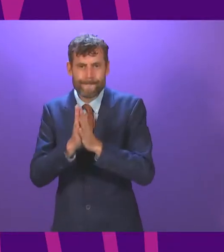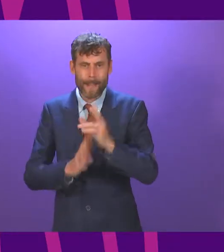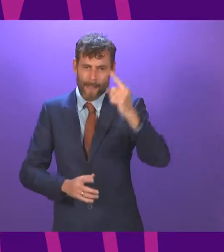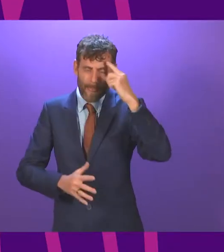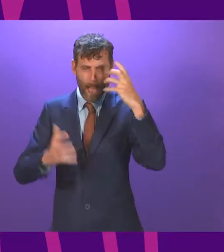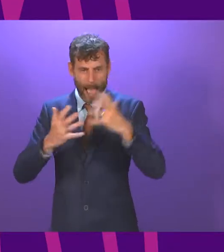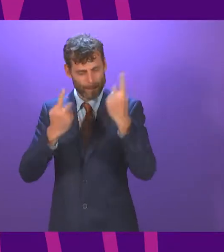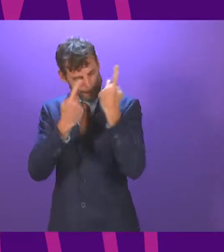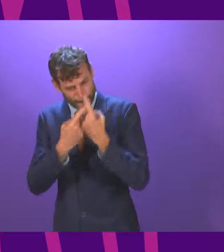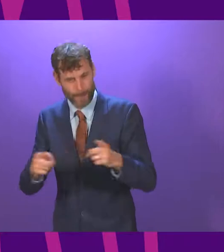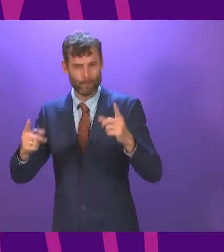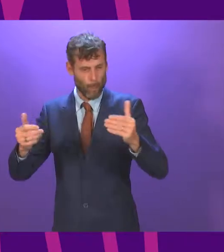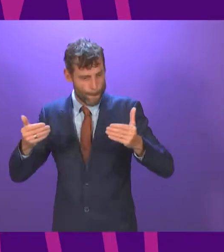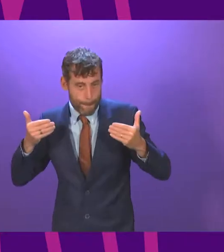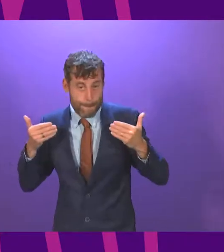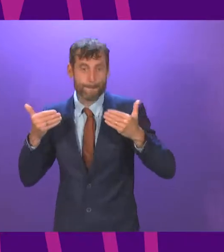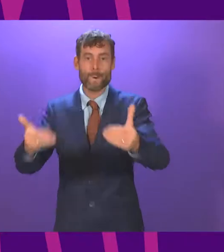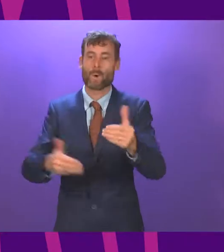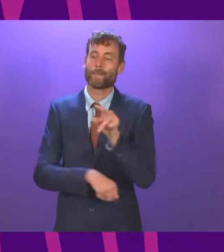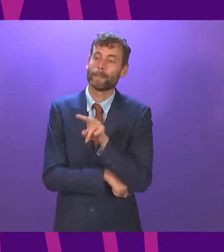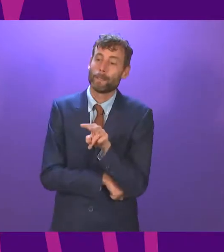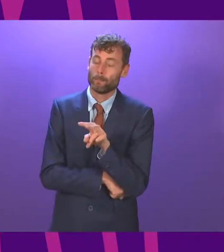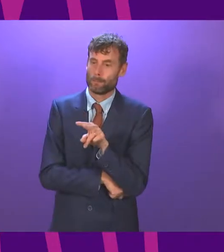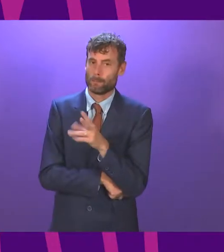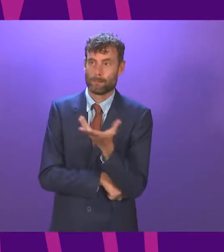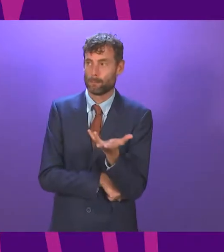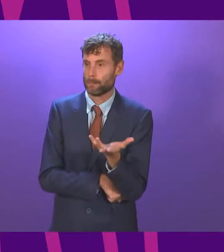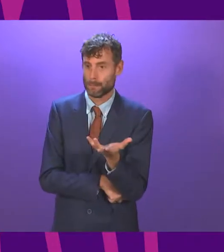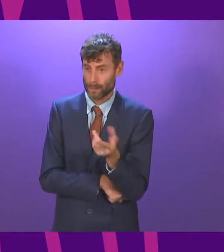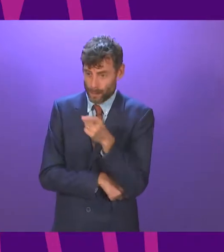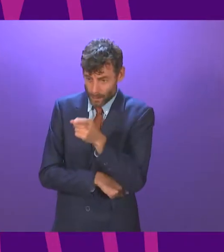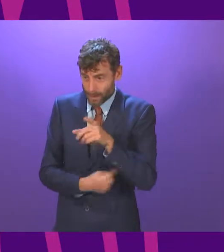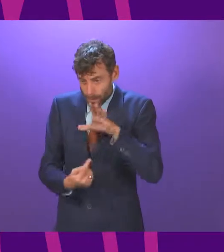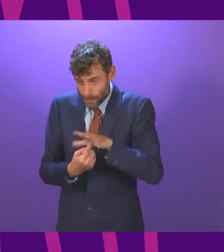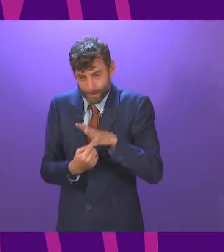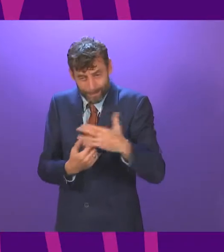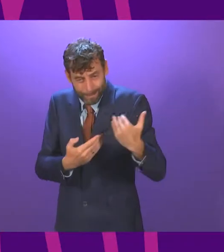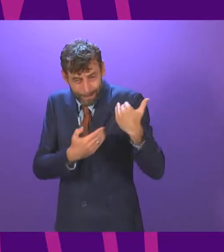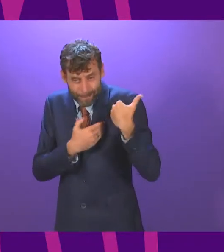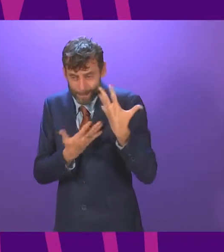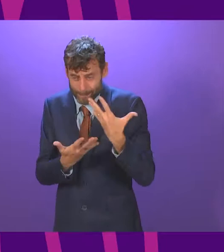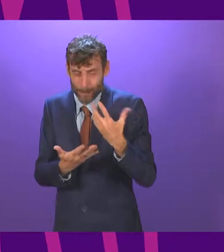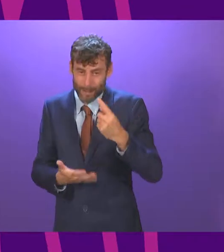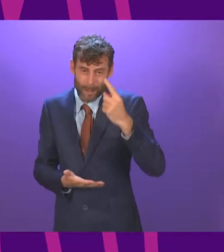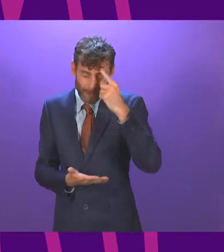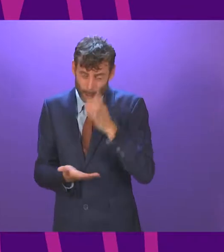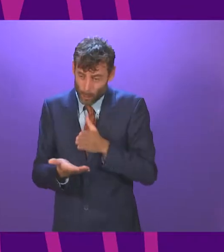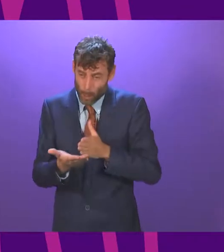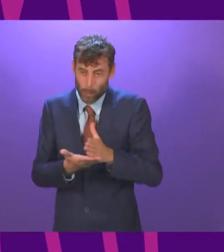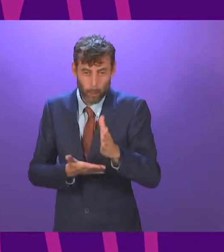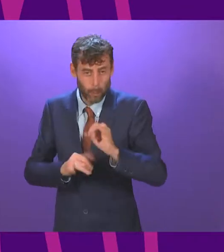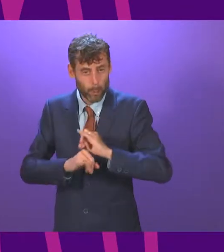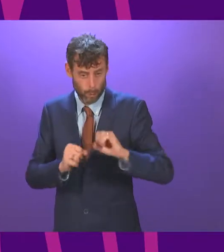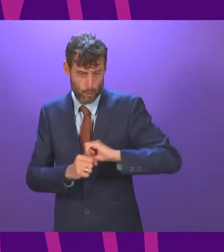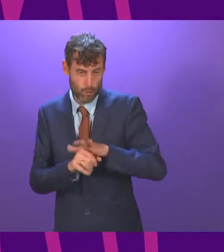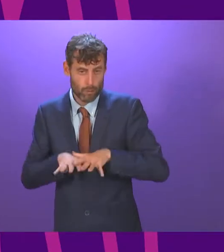take the country forward. Never has this task been more important than following the last 18 months which this whole country